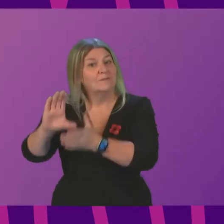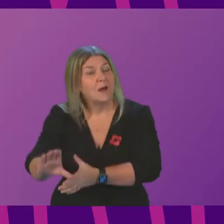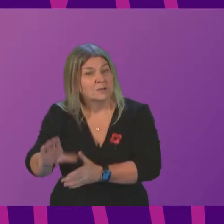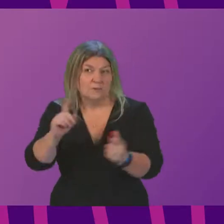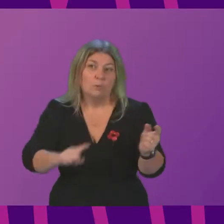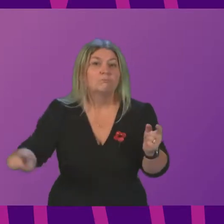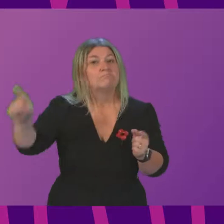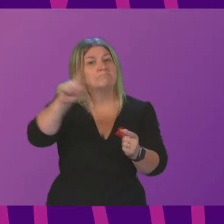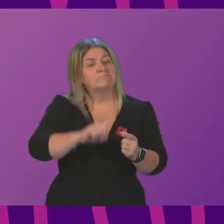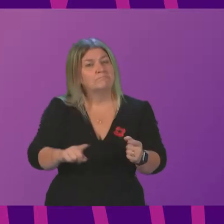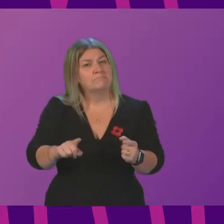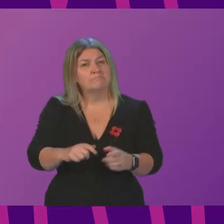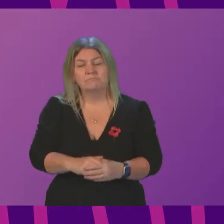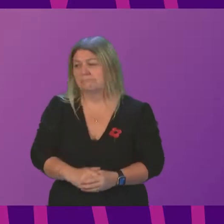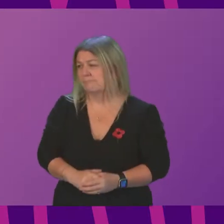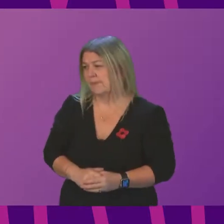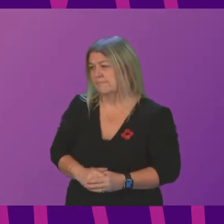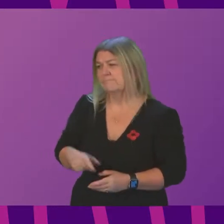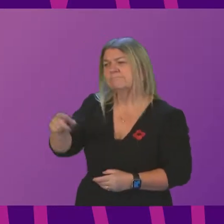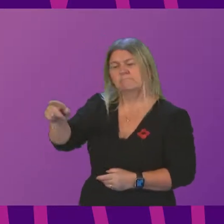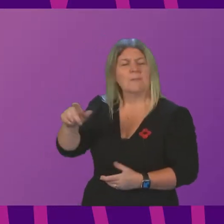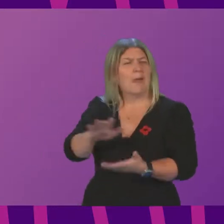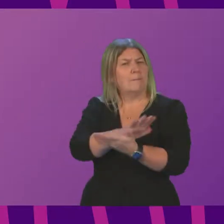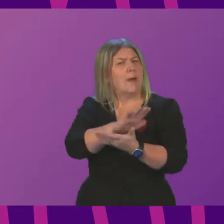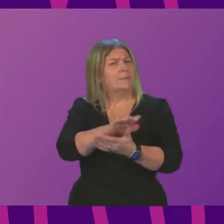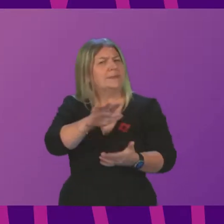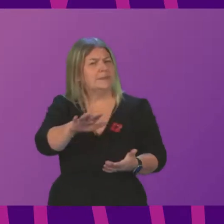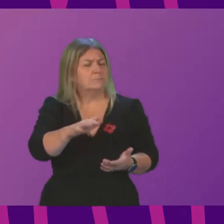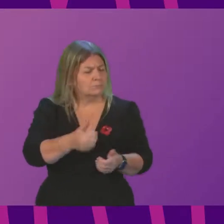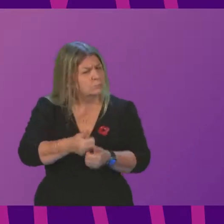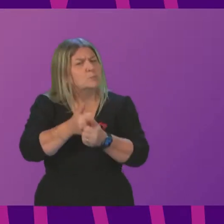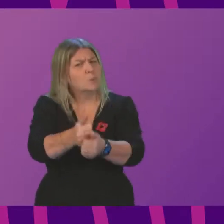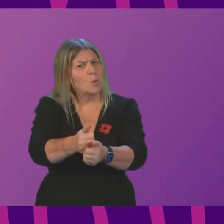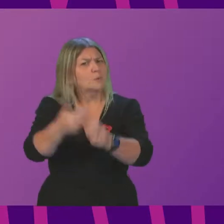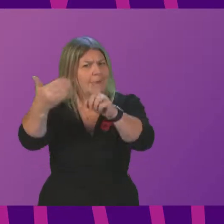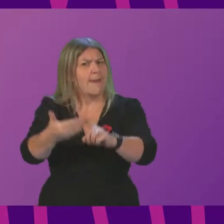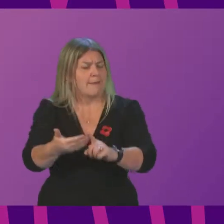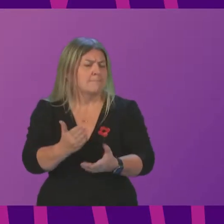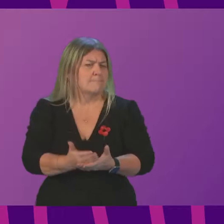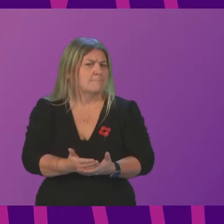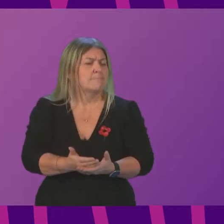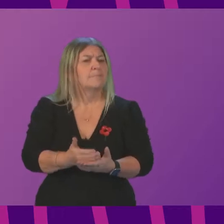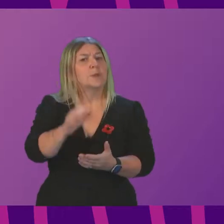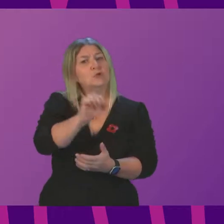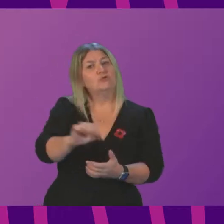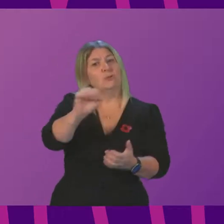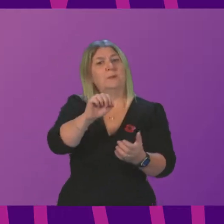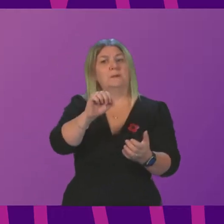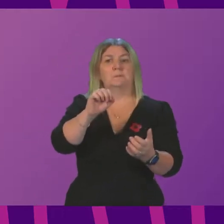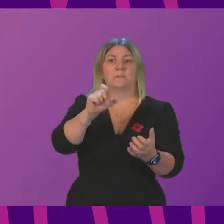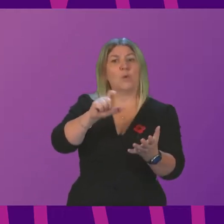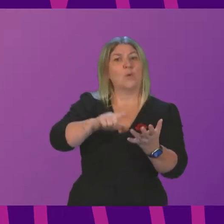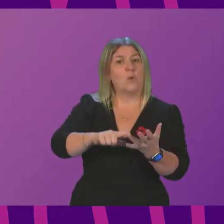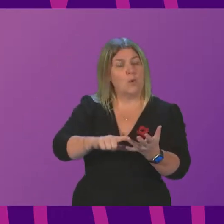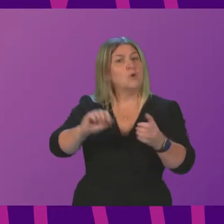confirm the Government's support for the objectives that Fiona Hislop has set out. As European co-chair, Scotland is committed to